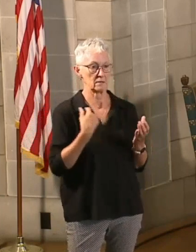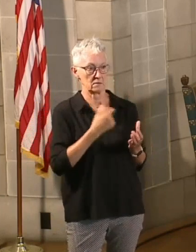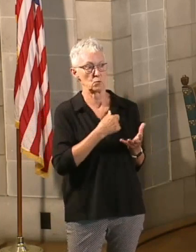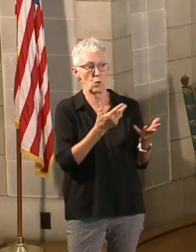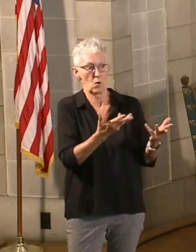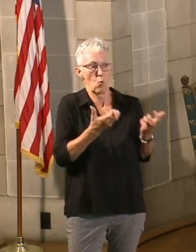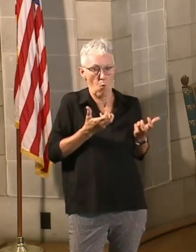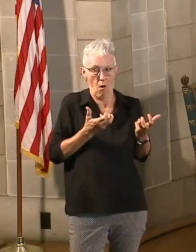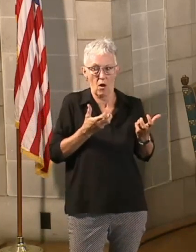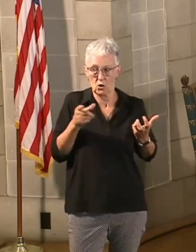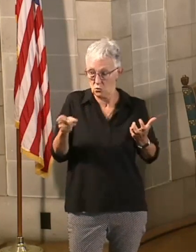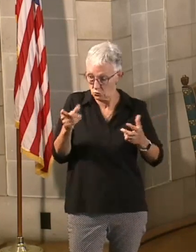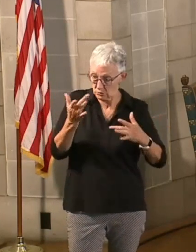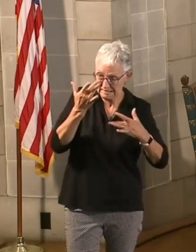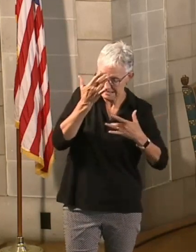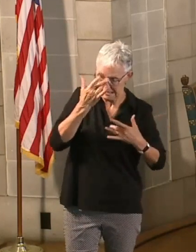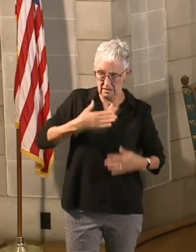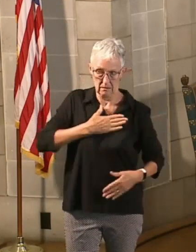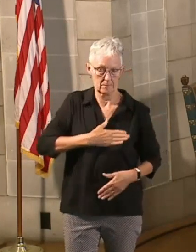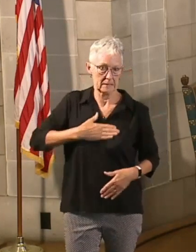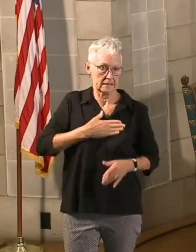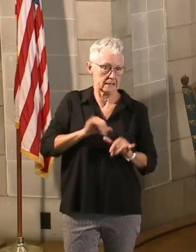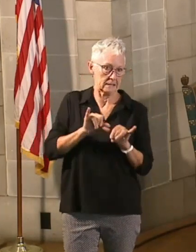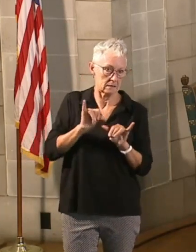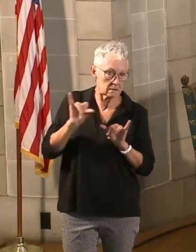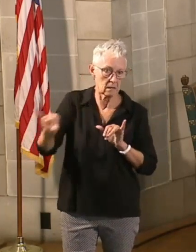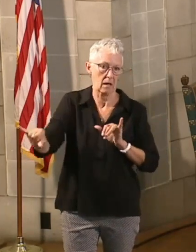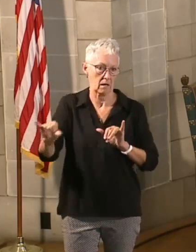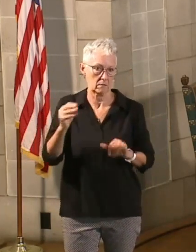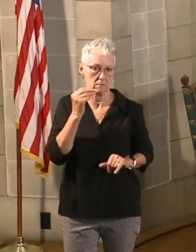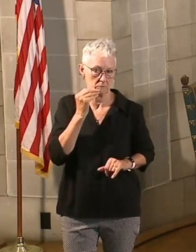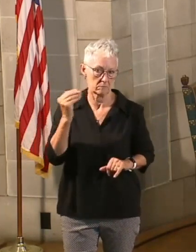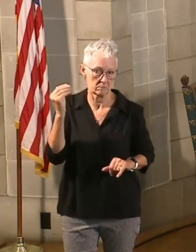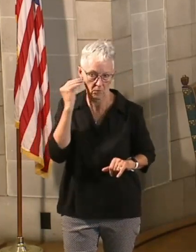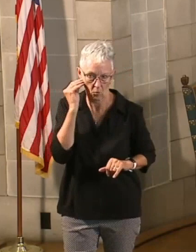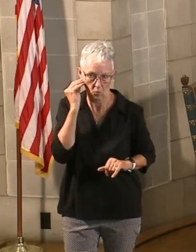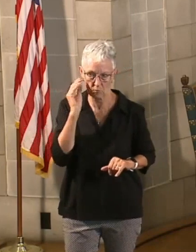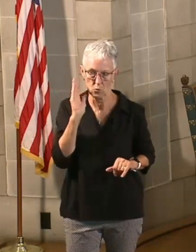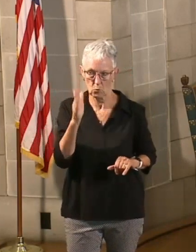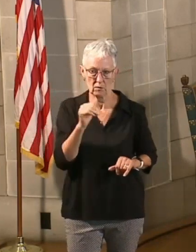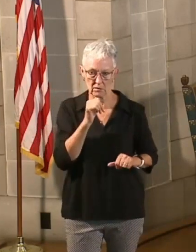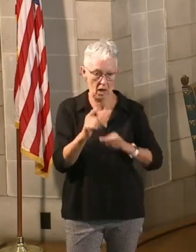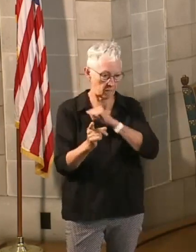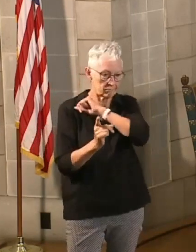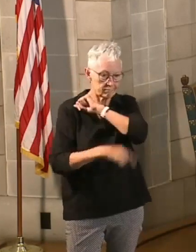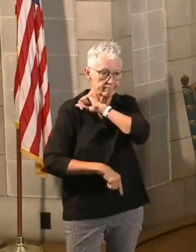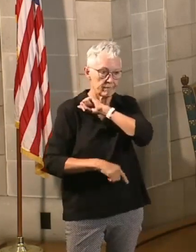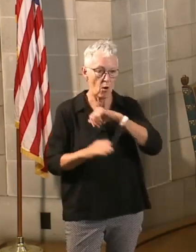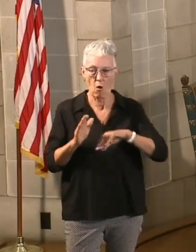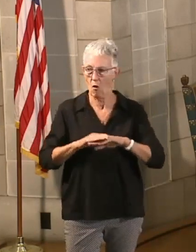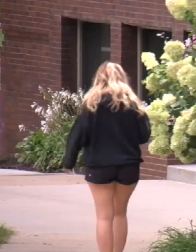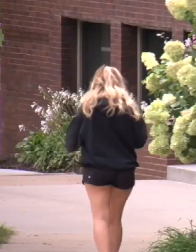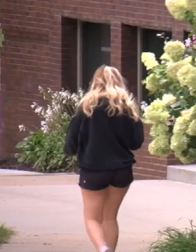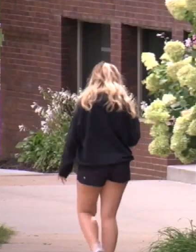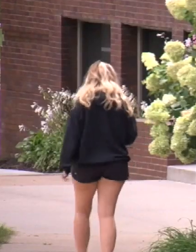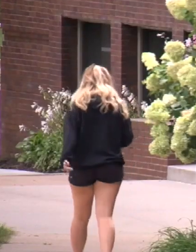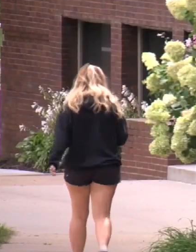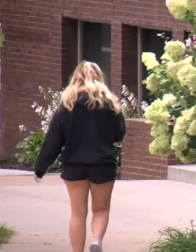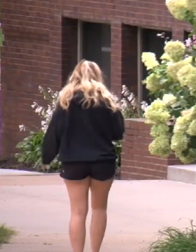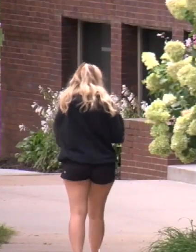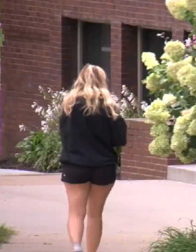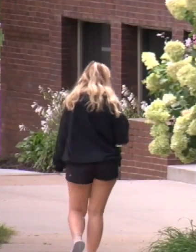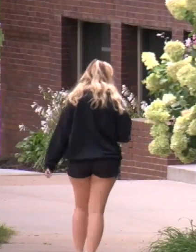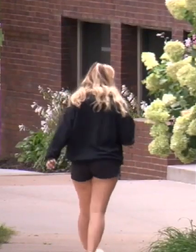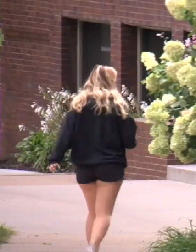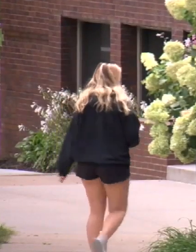feeling that they have every capacity to be able to stay isolated and then come back when they're ready. The chance remains